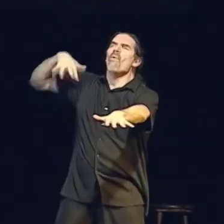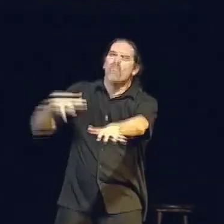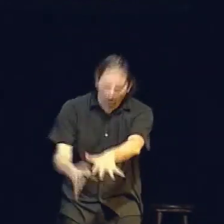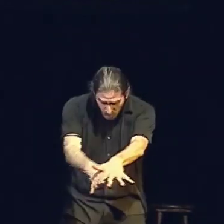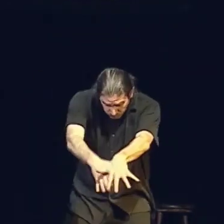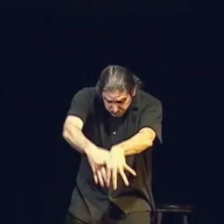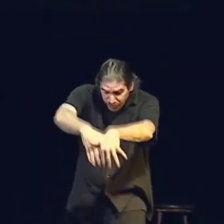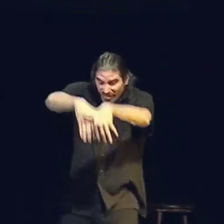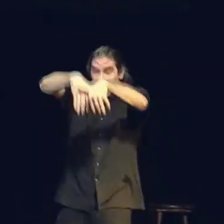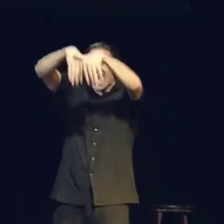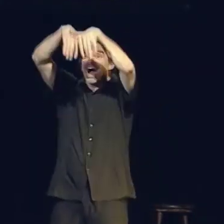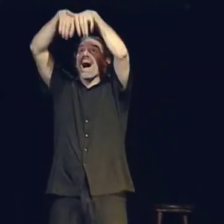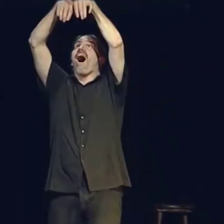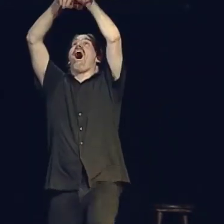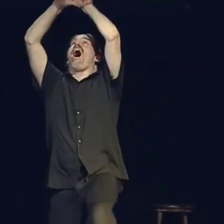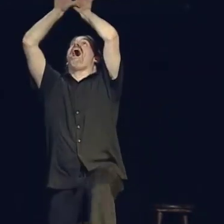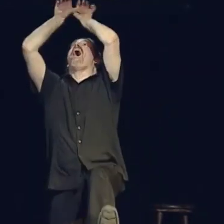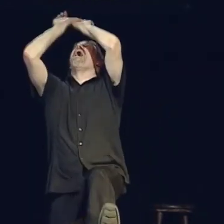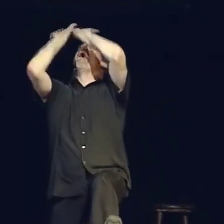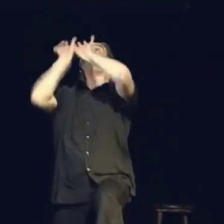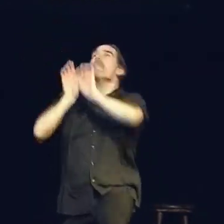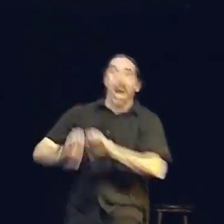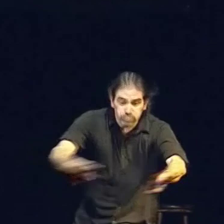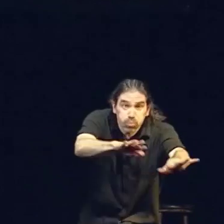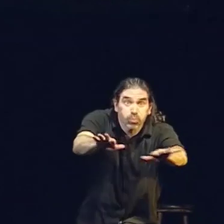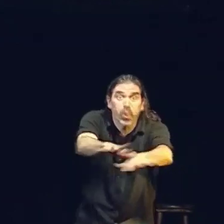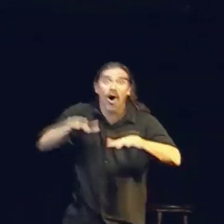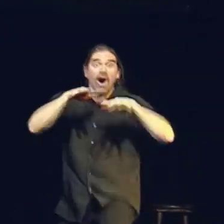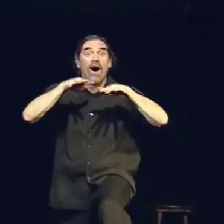At the shores of the new world.